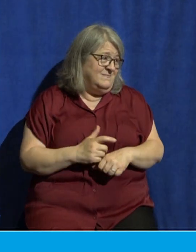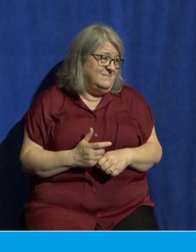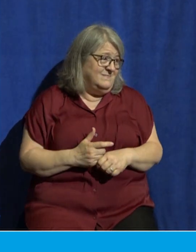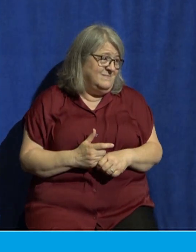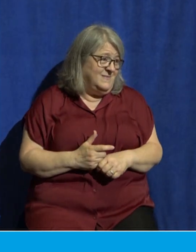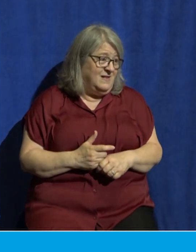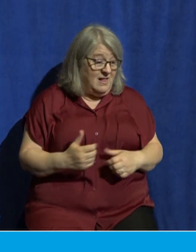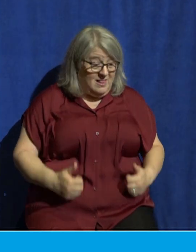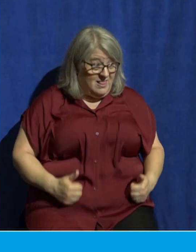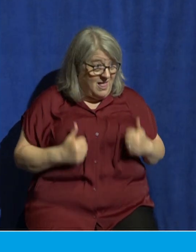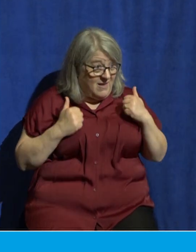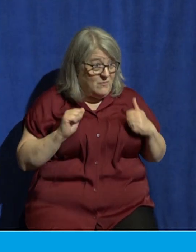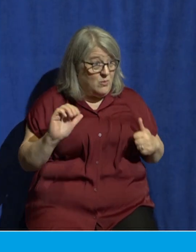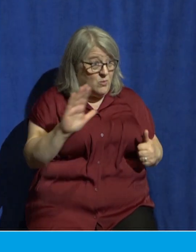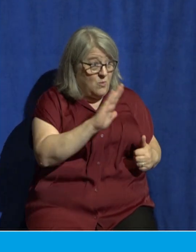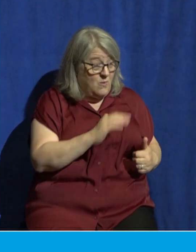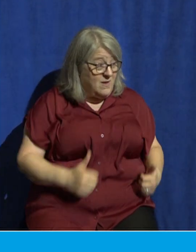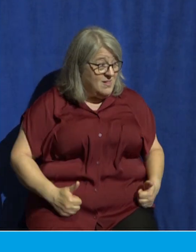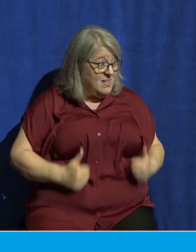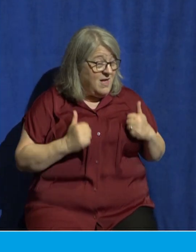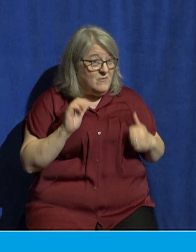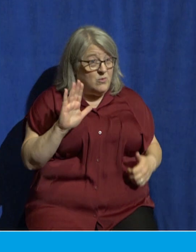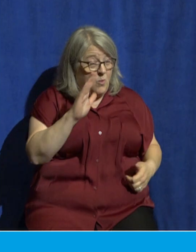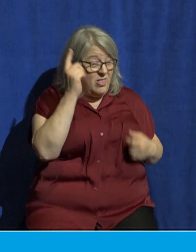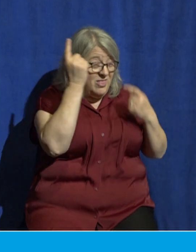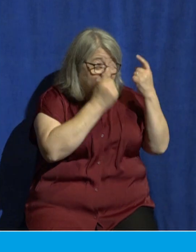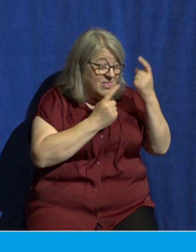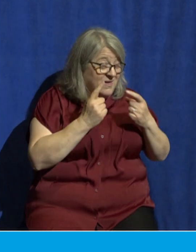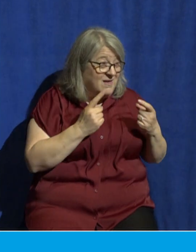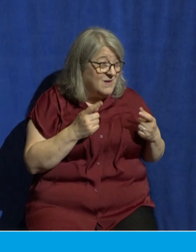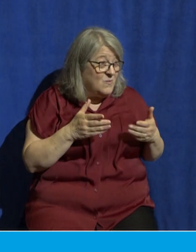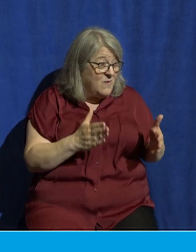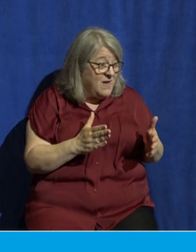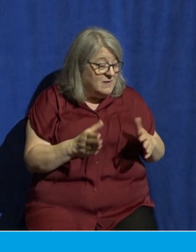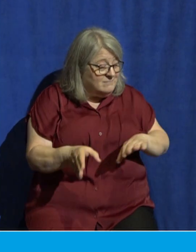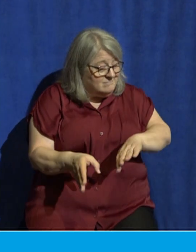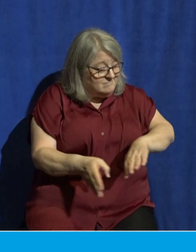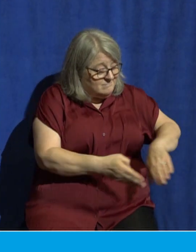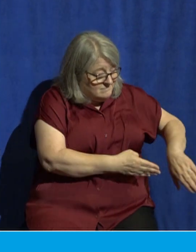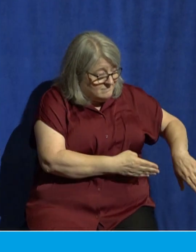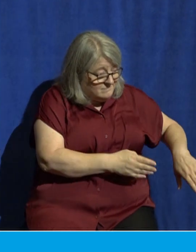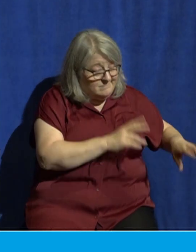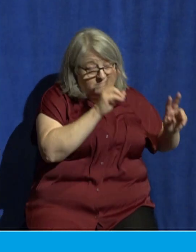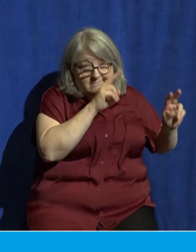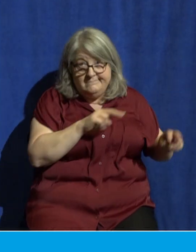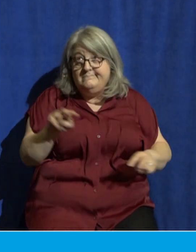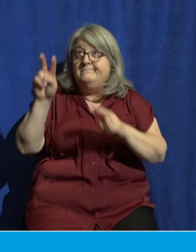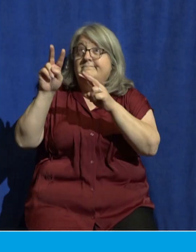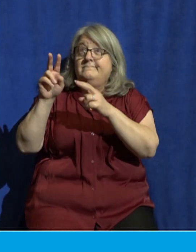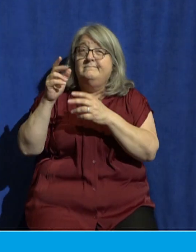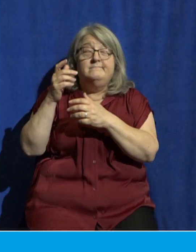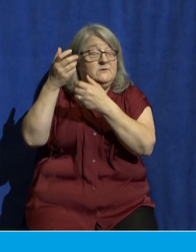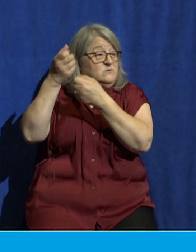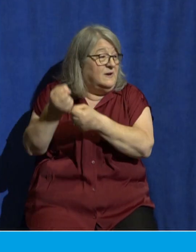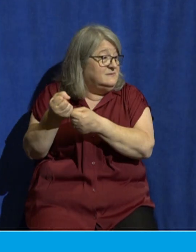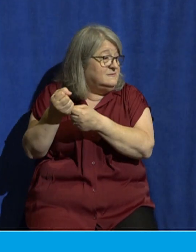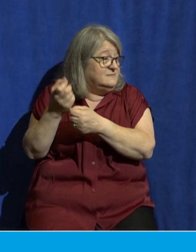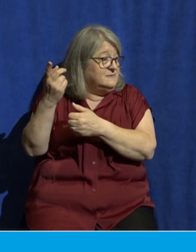turn from your way of thinking and trust the one who said the temple is going to be destroyed within this